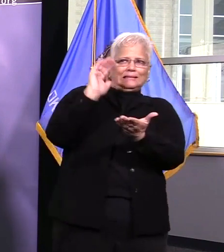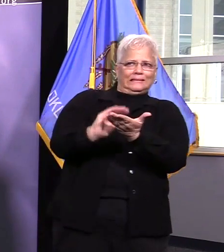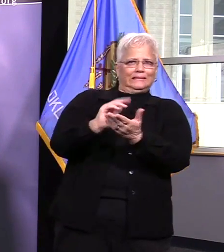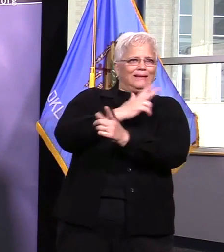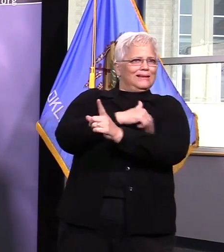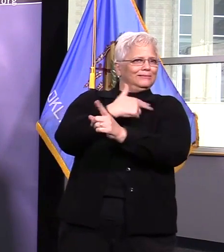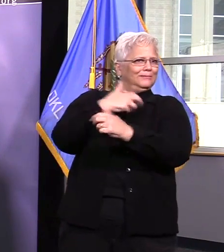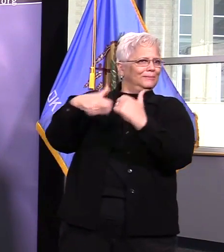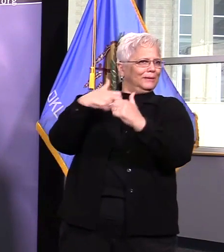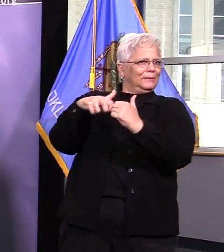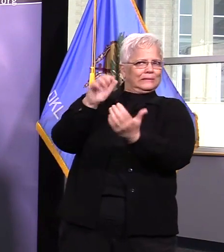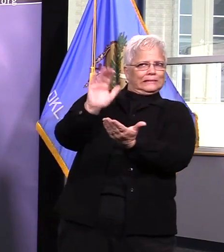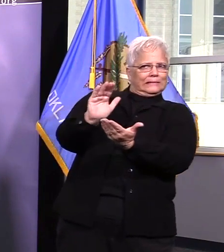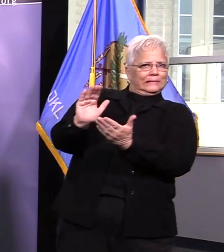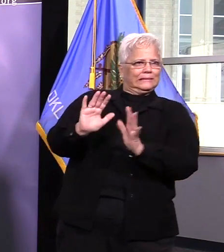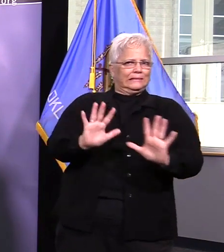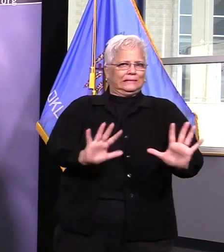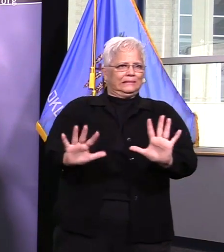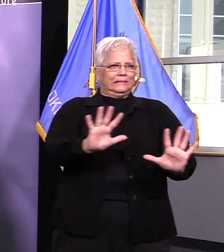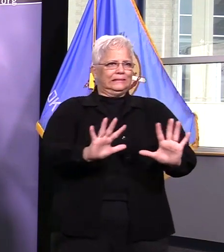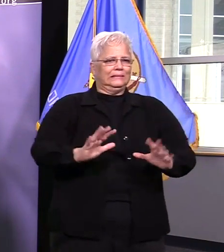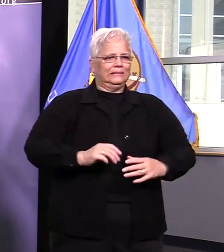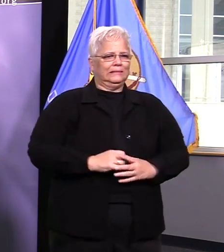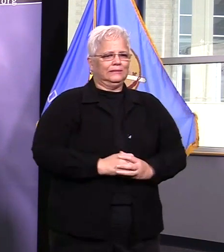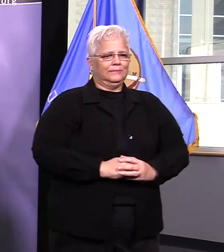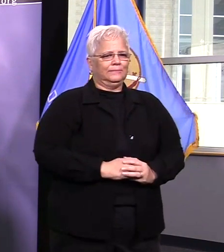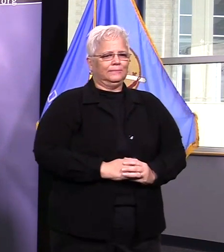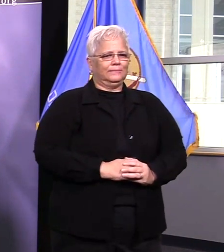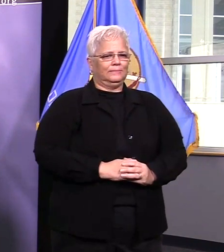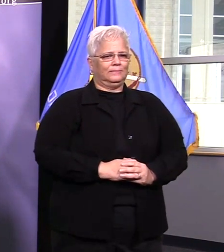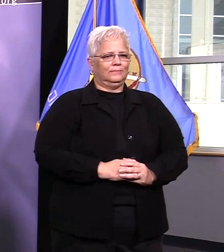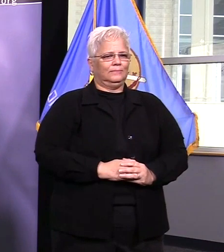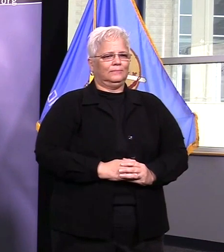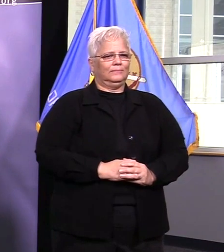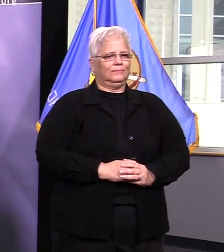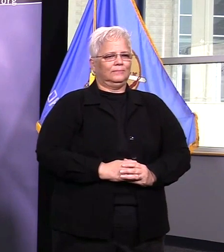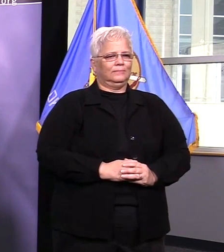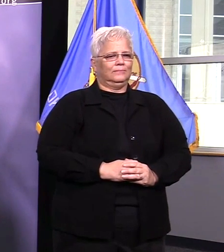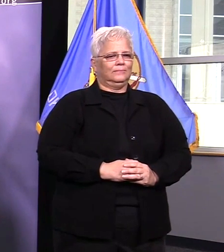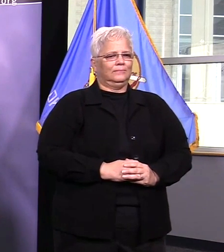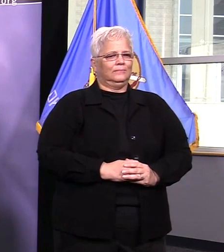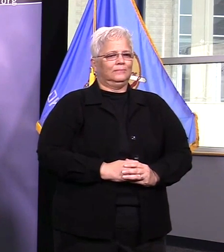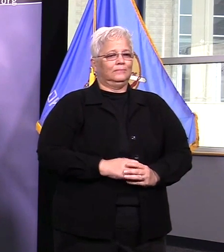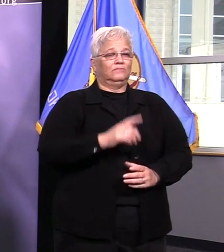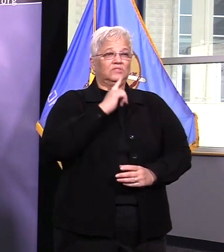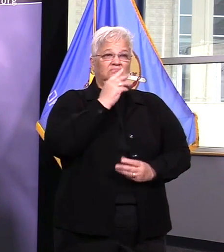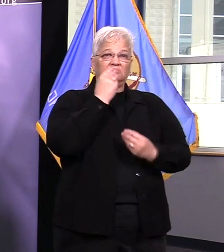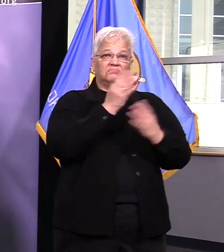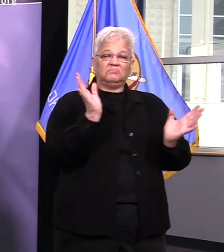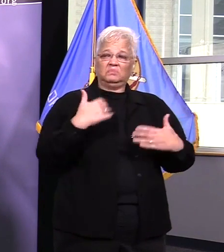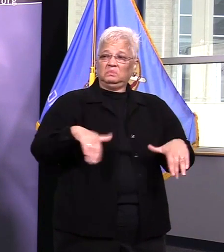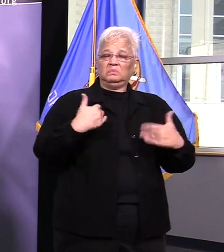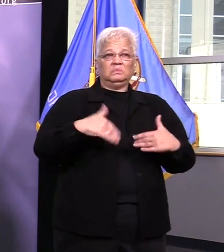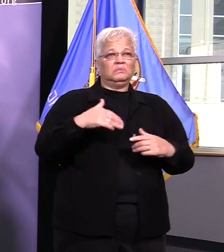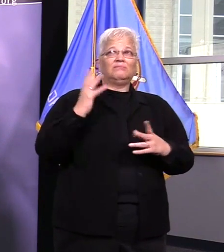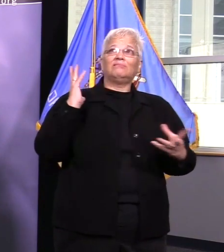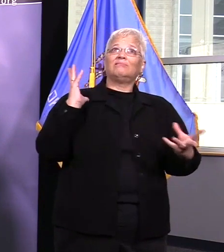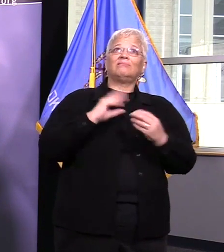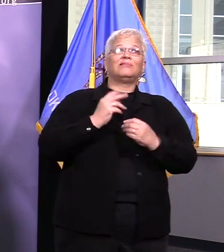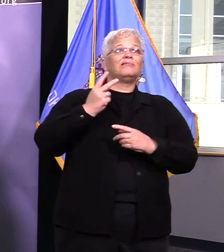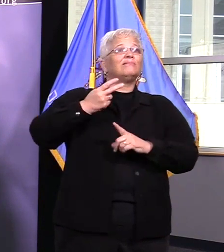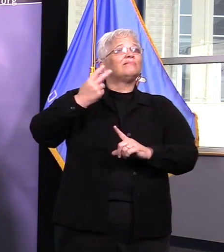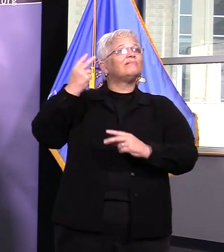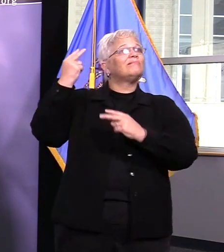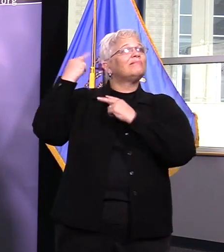get better at it as we go but I think we are getting better each day and I'm just very grateful for the sacrifices that everybody in town is